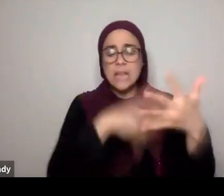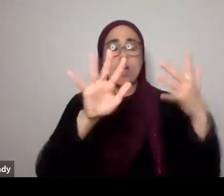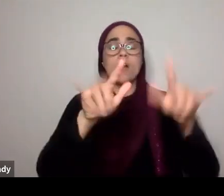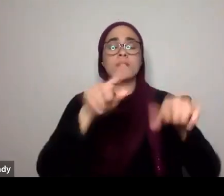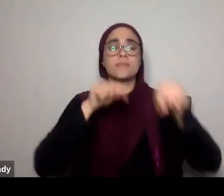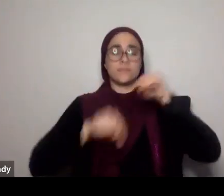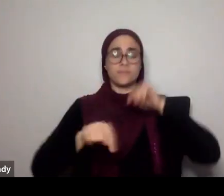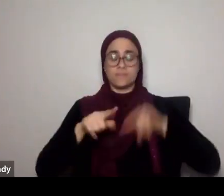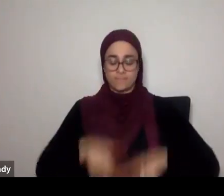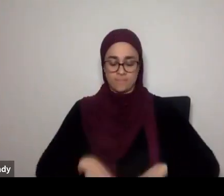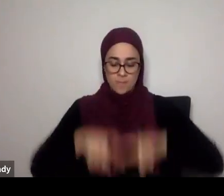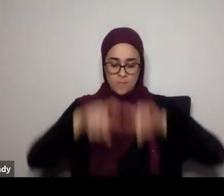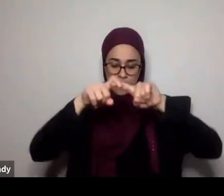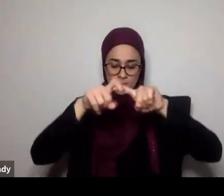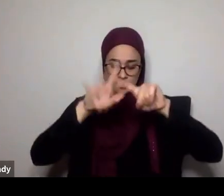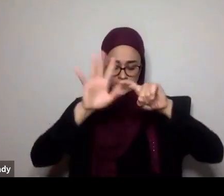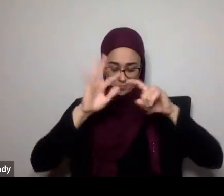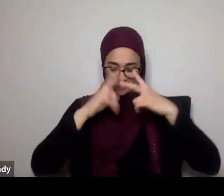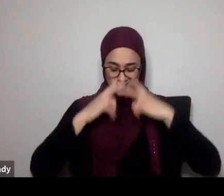reflection,